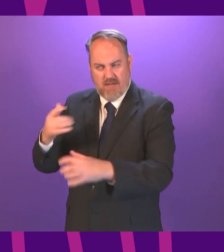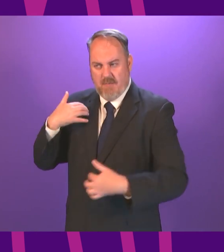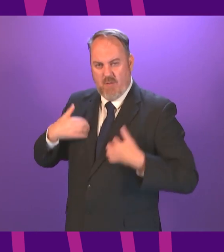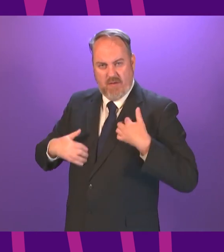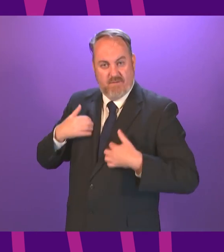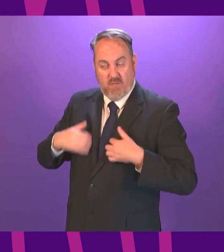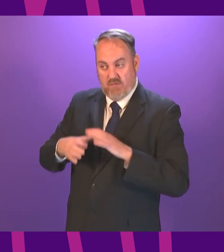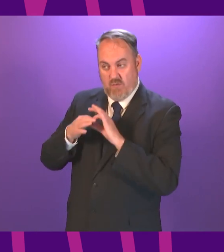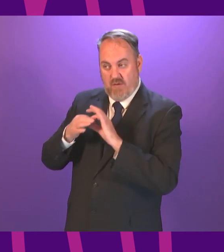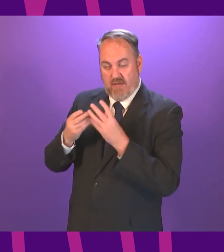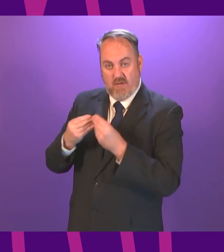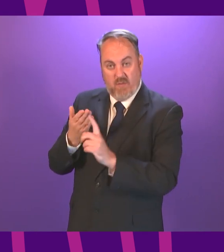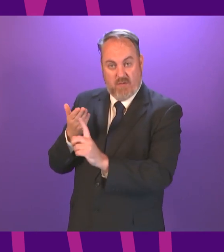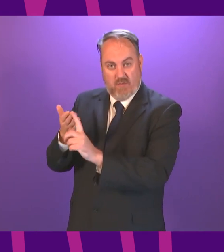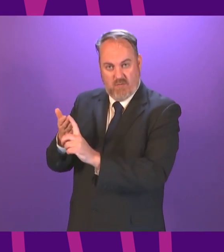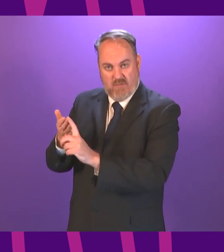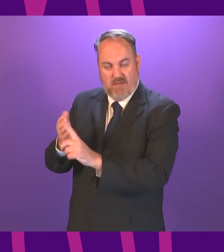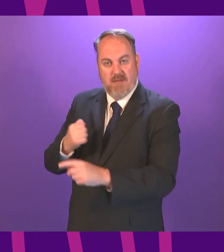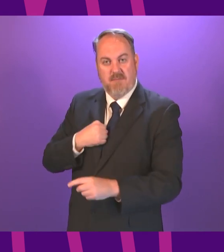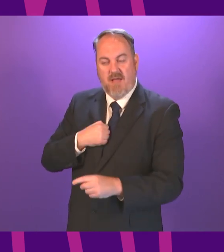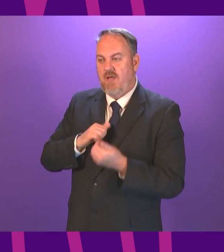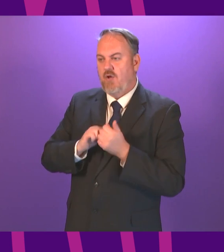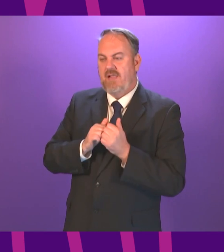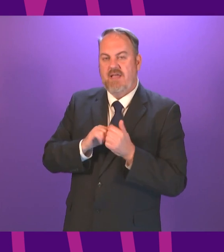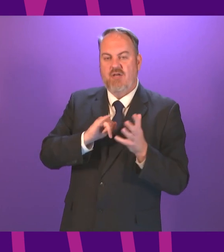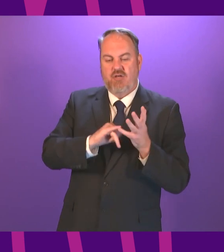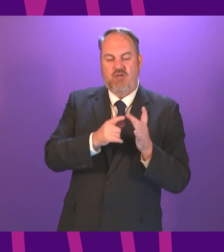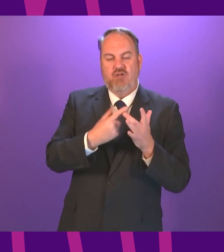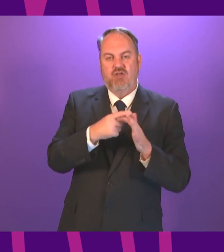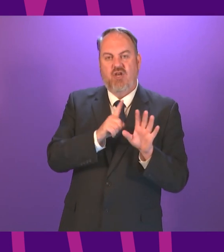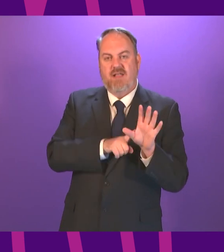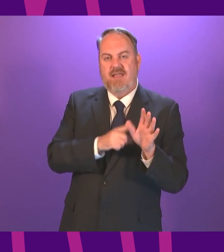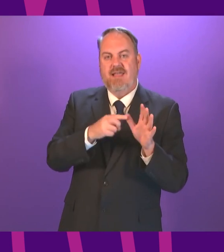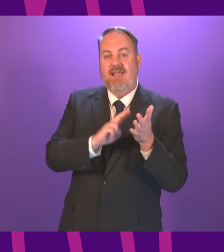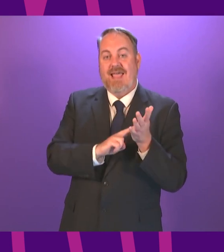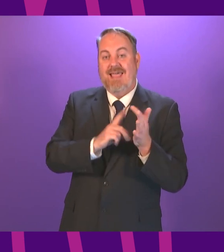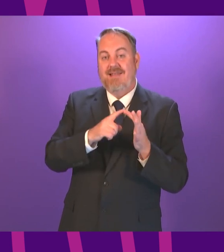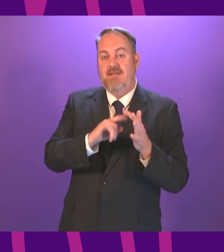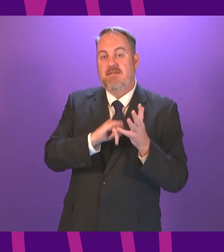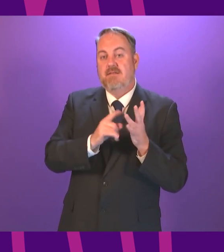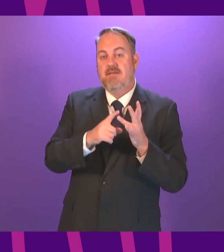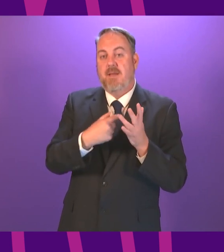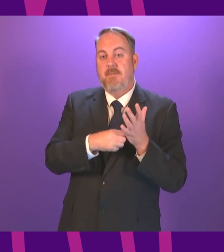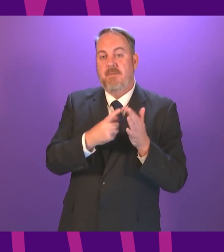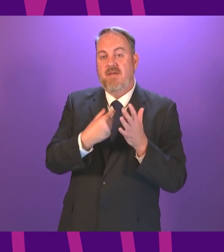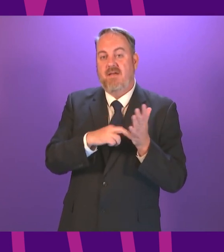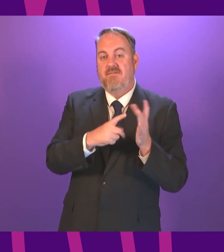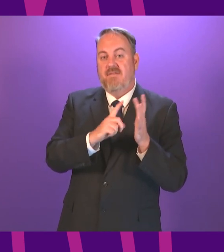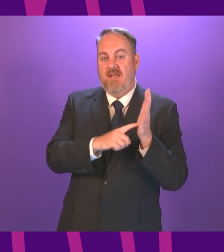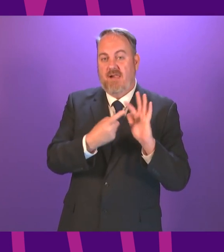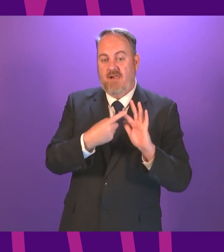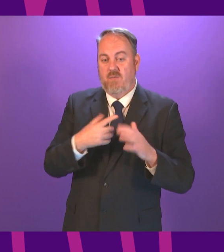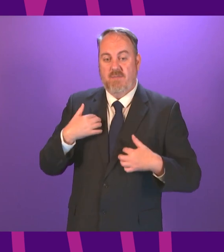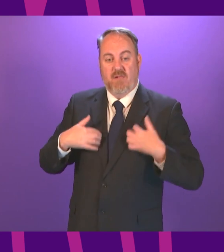many discussions with you about health but I'm sure my colleague Shalia-Ann Somerville will look forward to speaking with you around education you asked about our